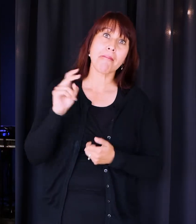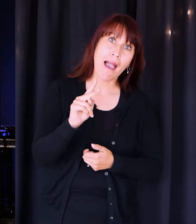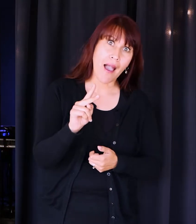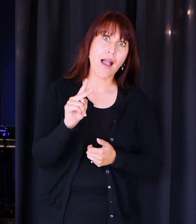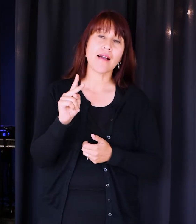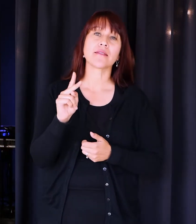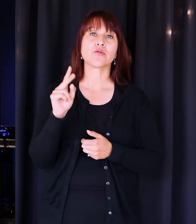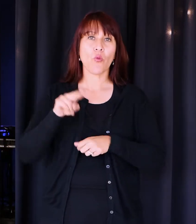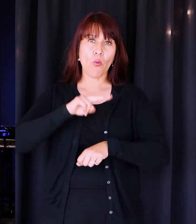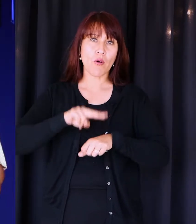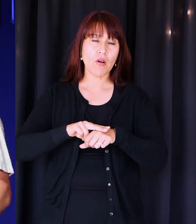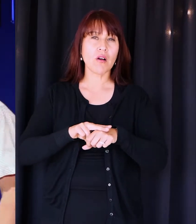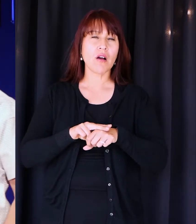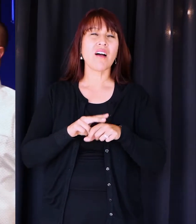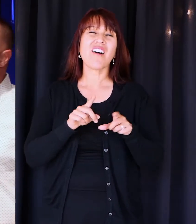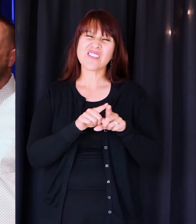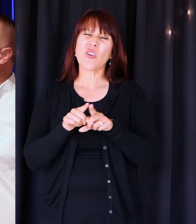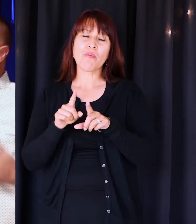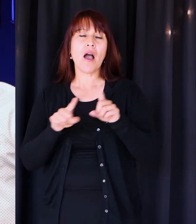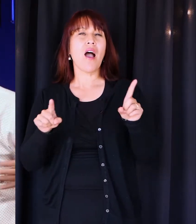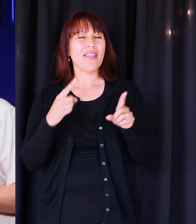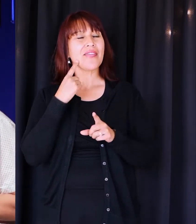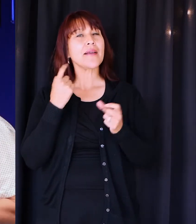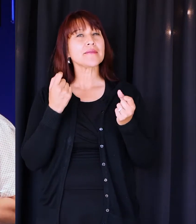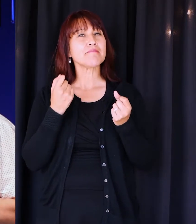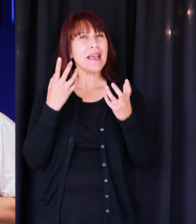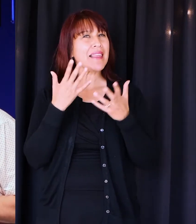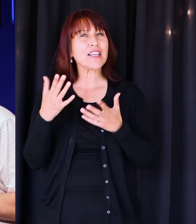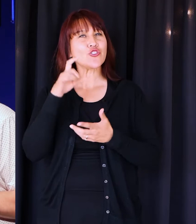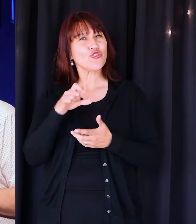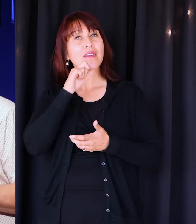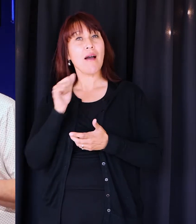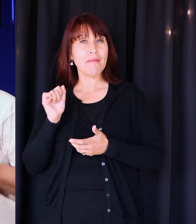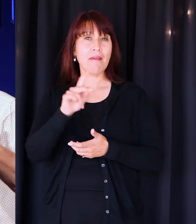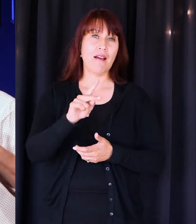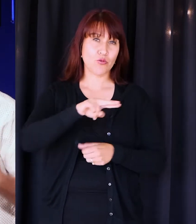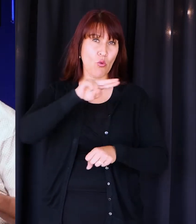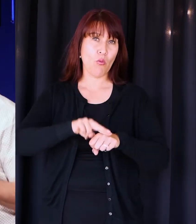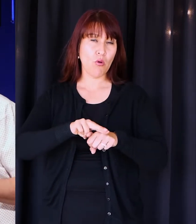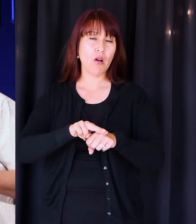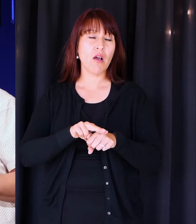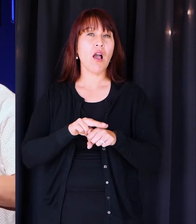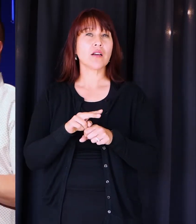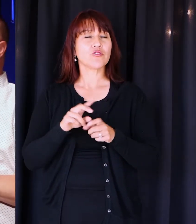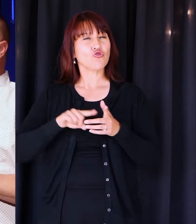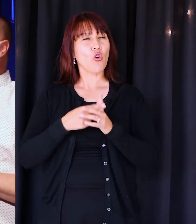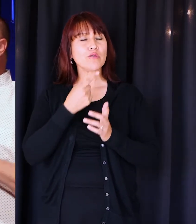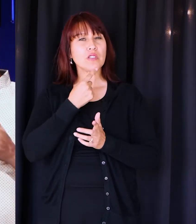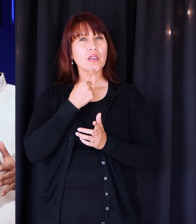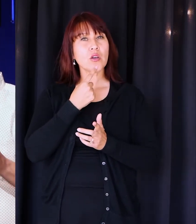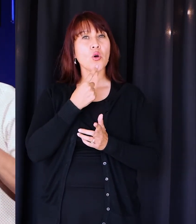to as well. But I think there's a lot of things that we're not supposed to go back to. In fact, I've kind of started saying it this way.